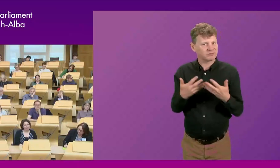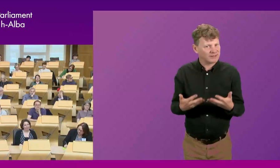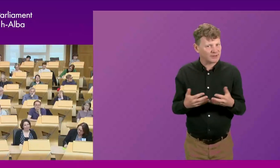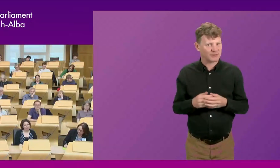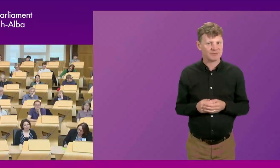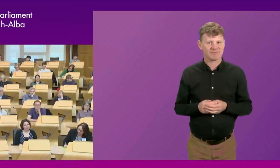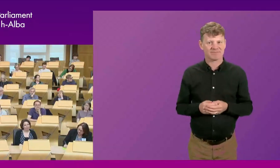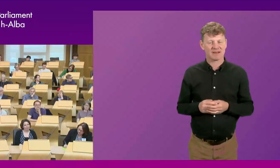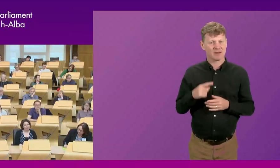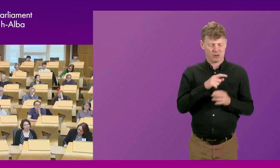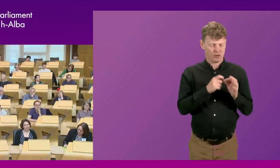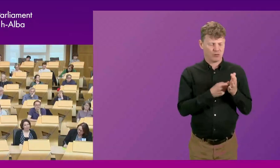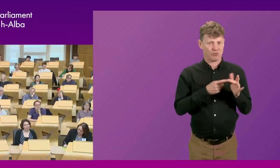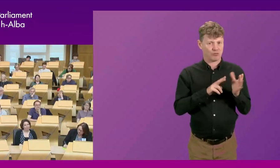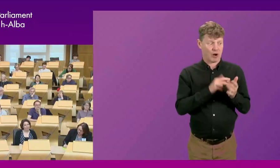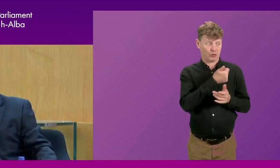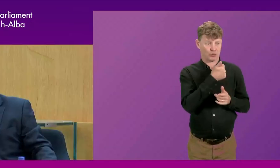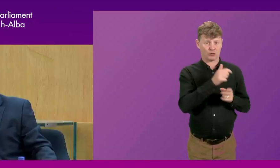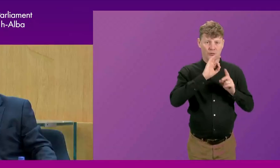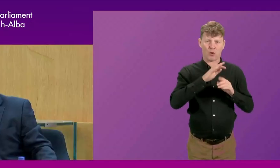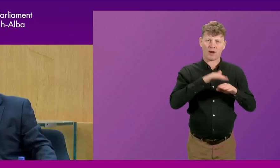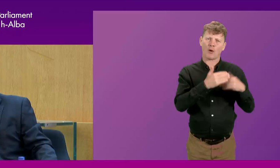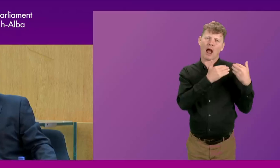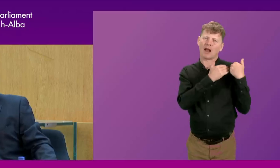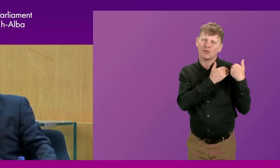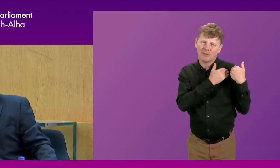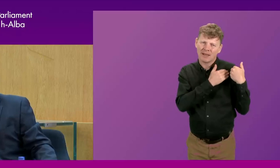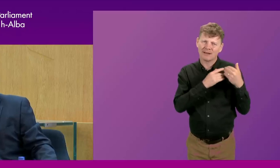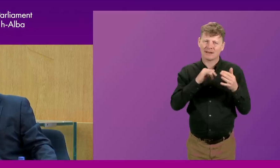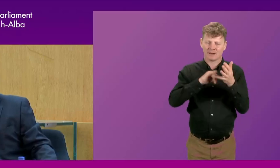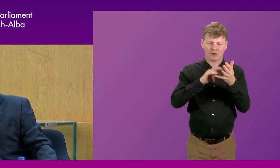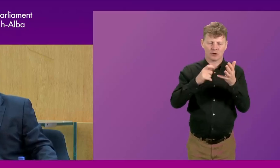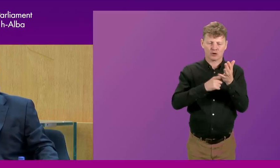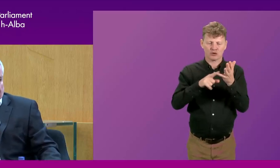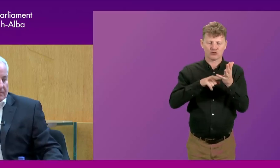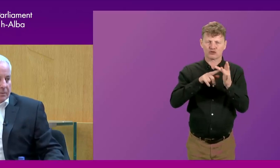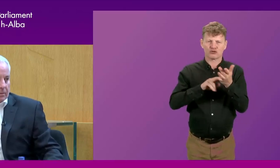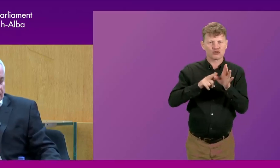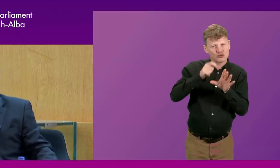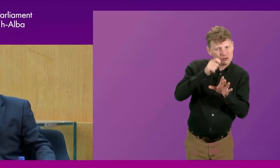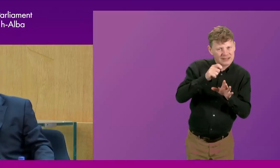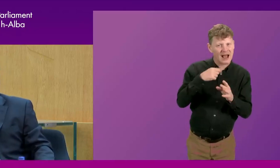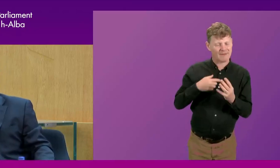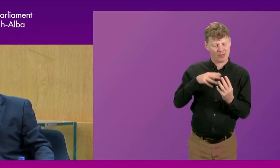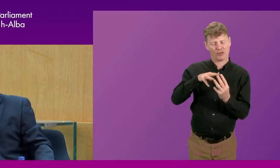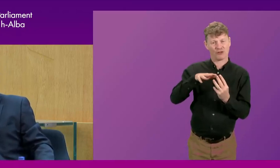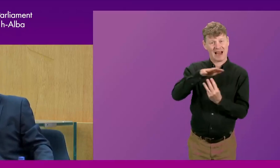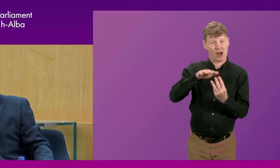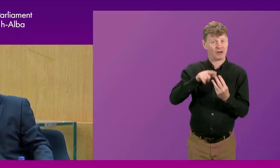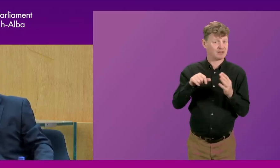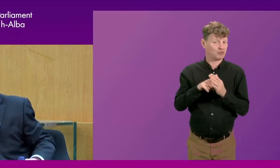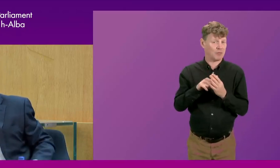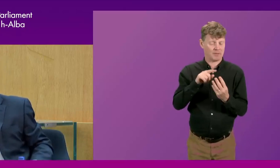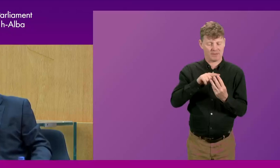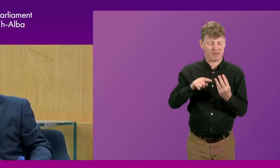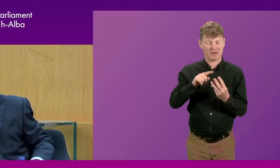accountability and scrutiny. And I think there are maybe three areas where that's a bit of a problem. One is that I think